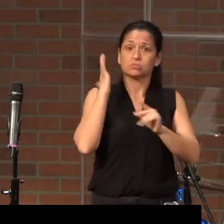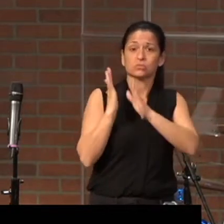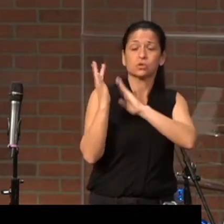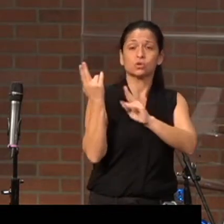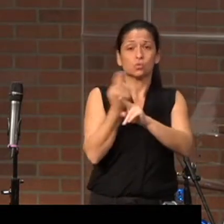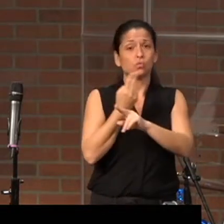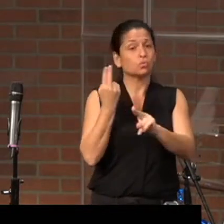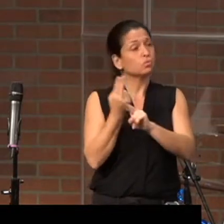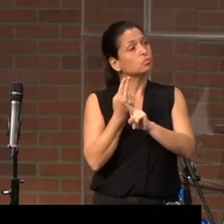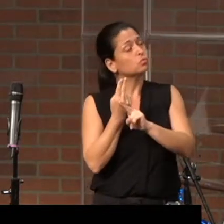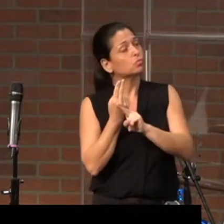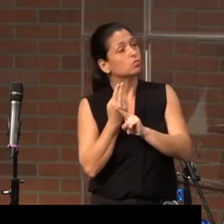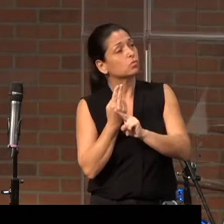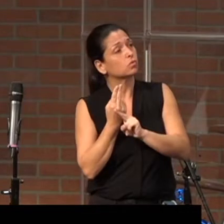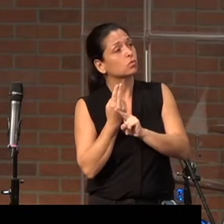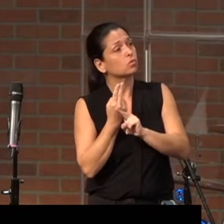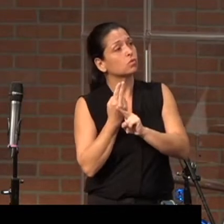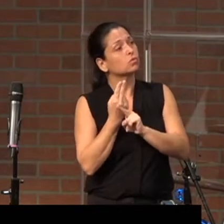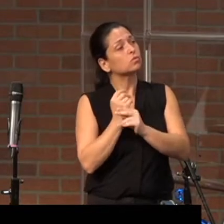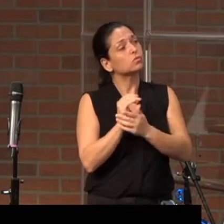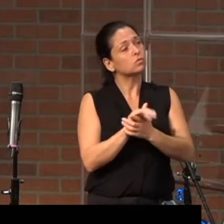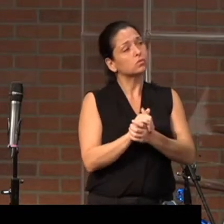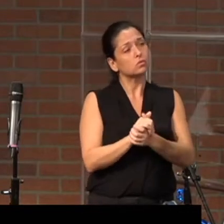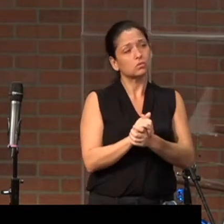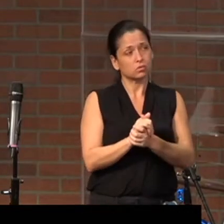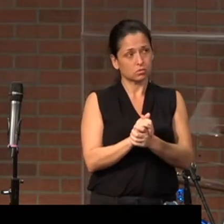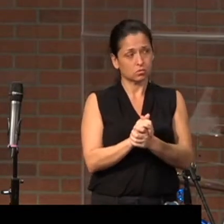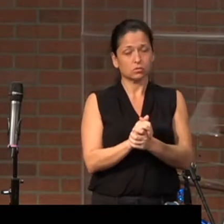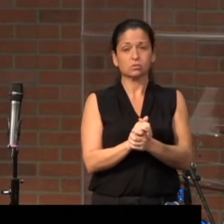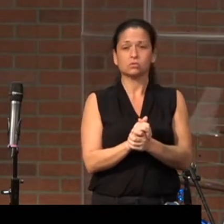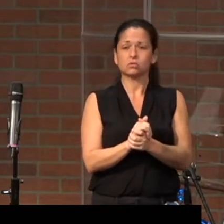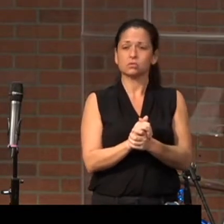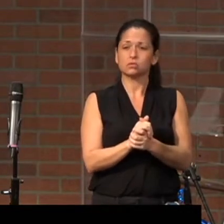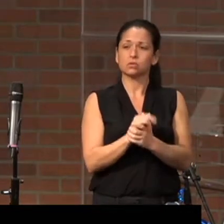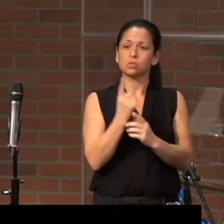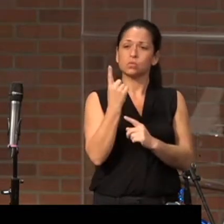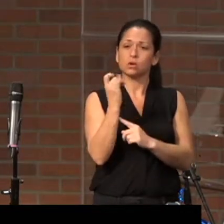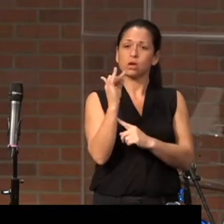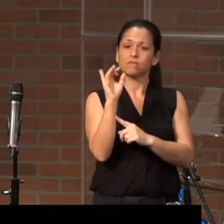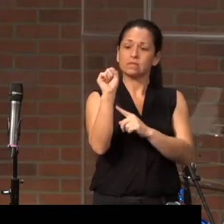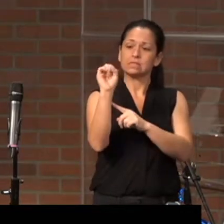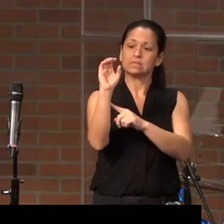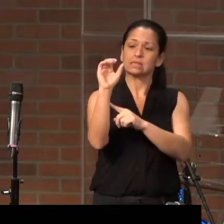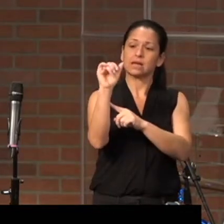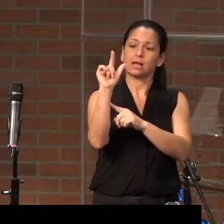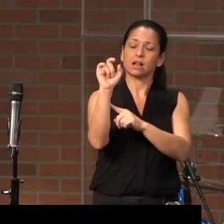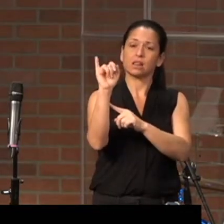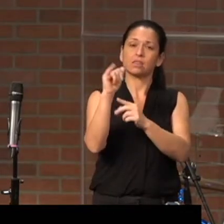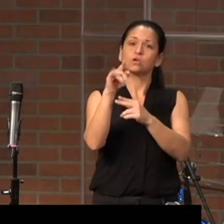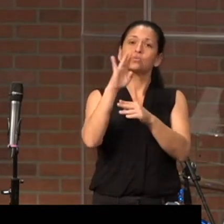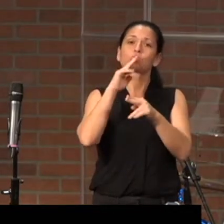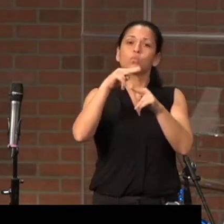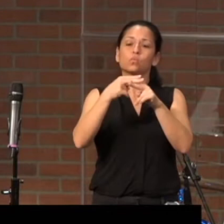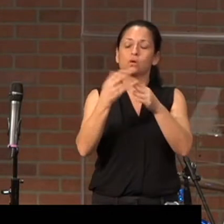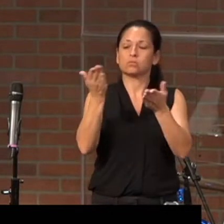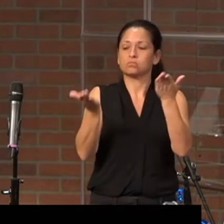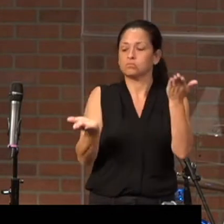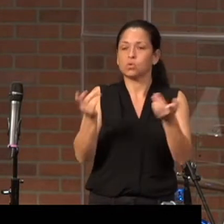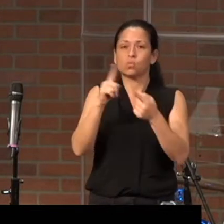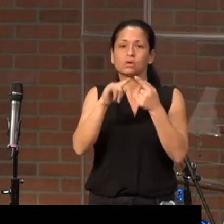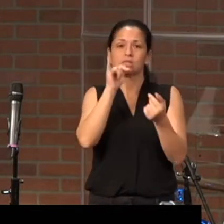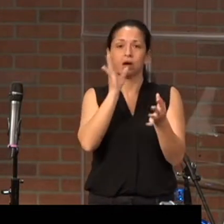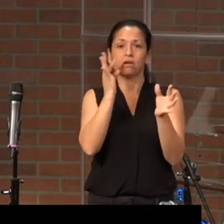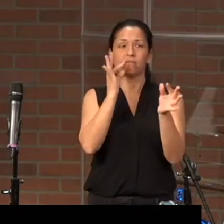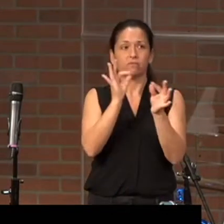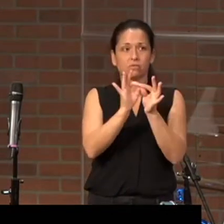one of a scale that you would weigh things of value on, or that you might use if